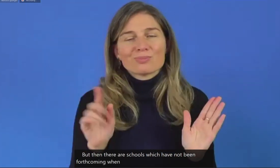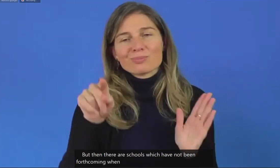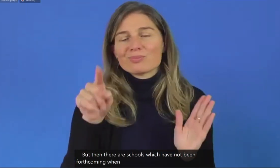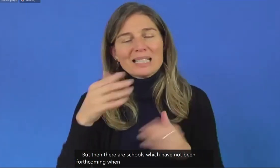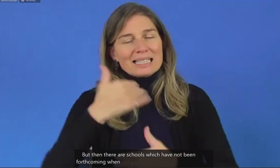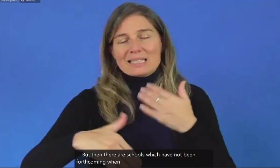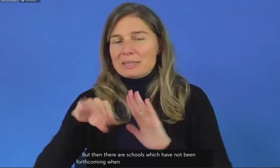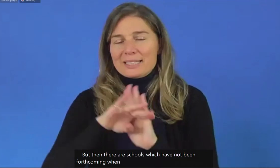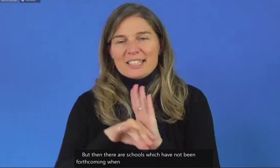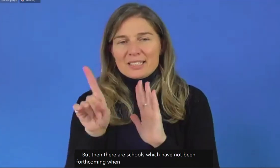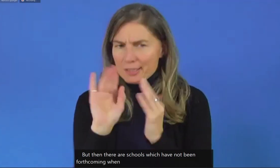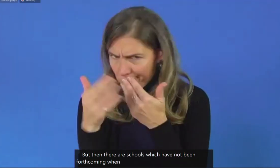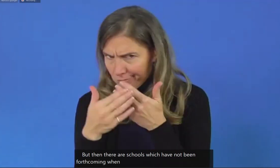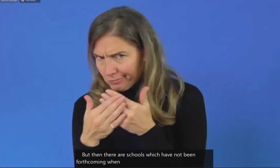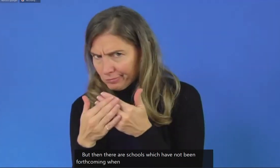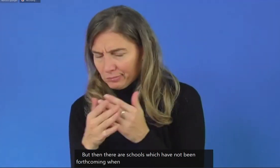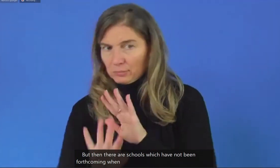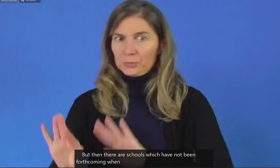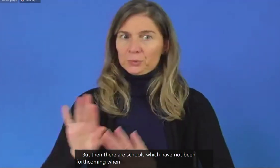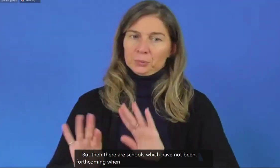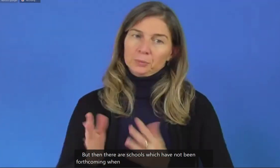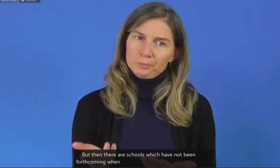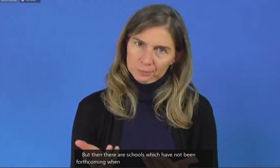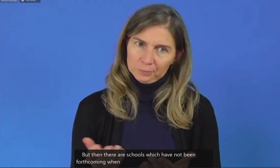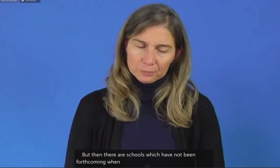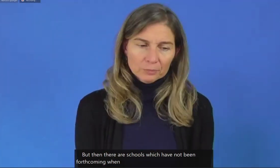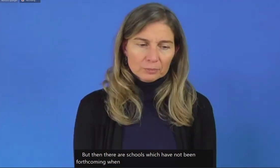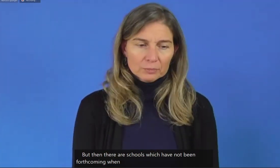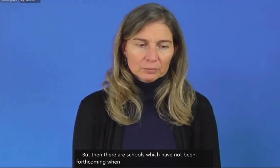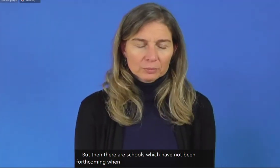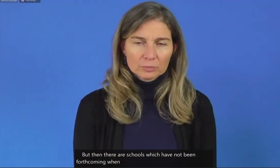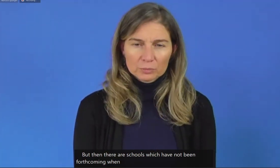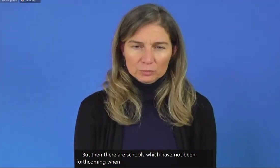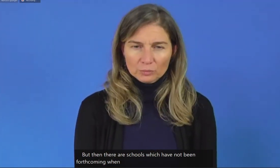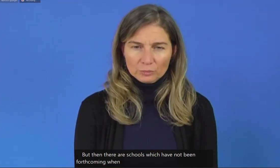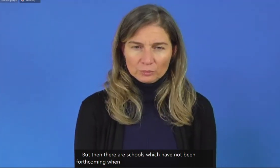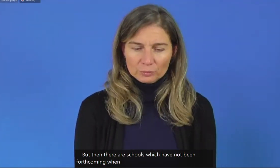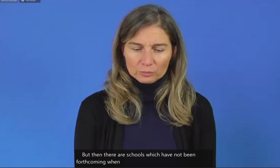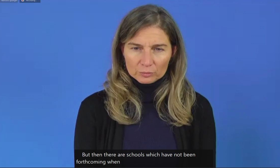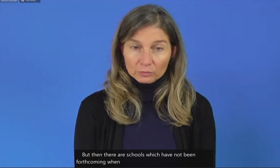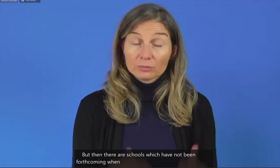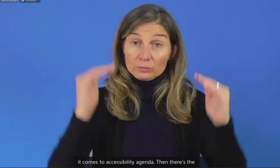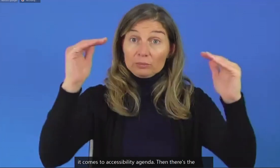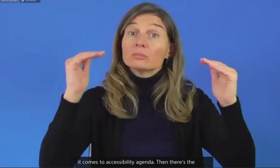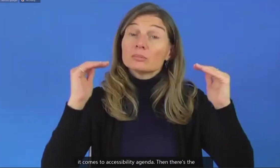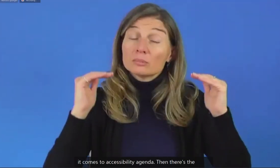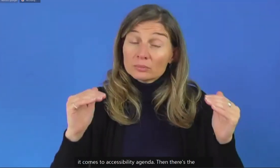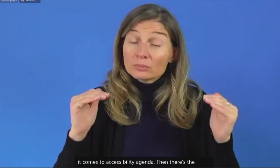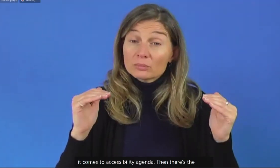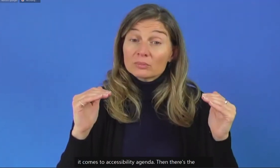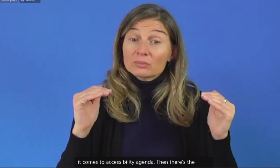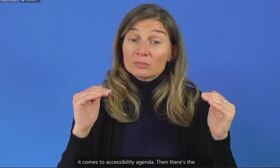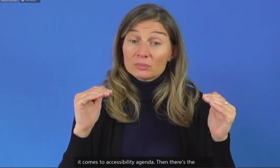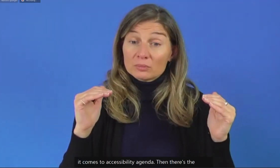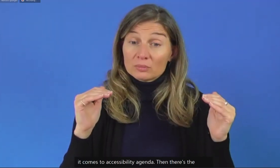Then is the organization. And if I talk about the organizations is